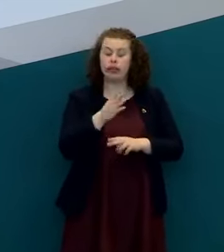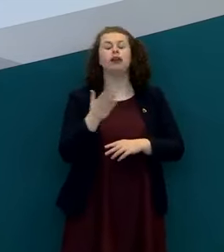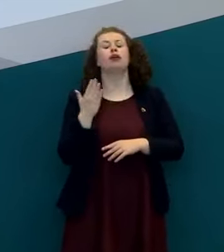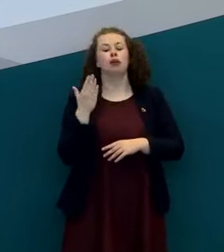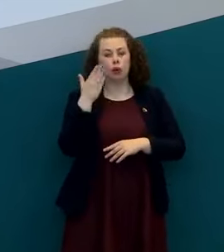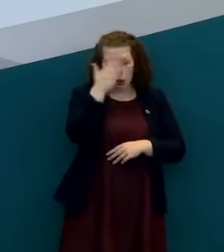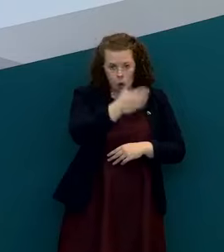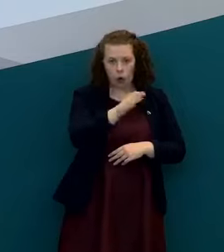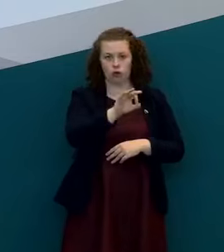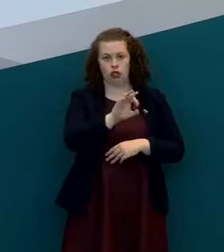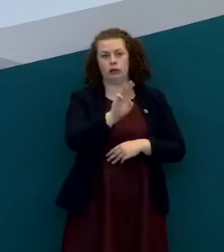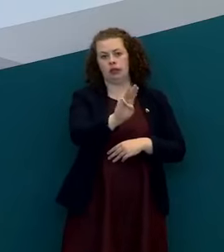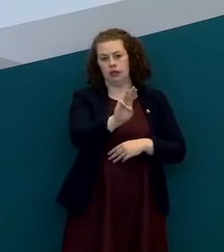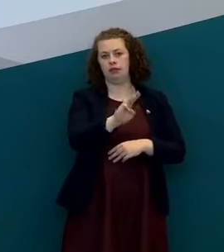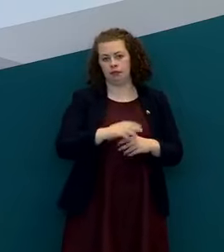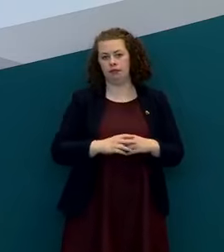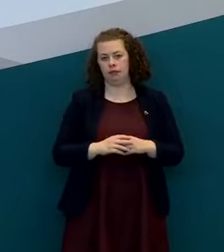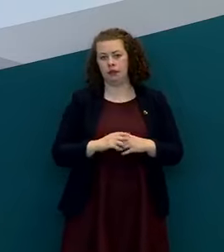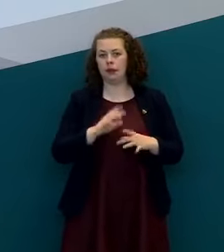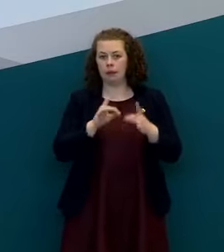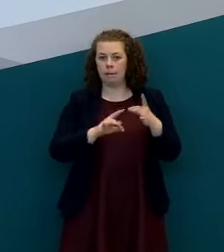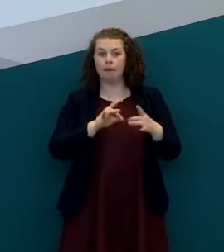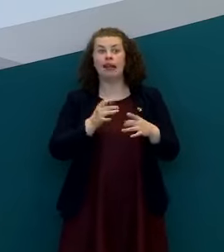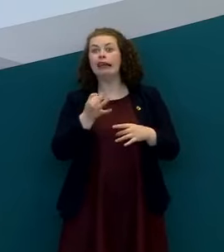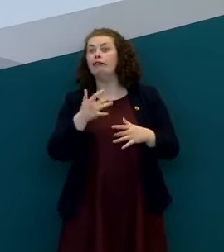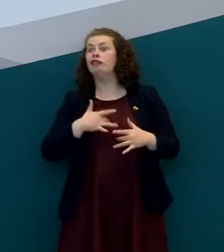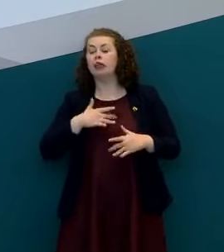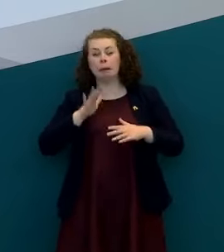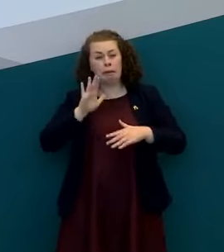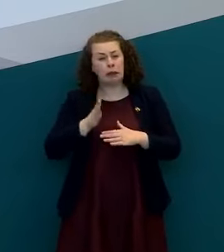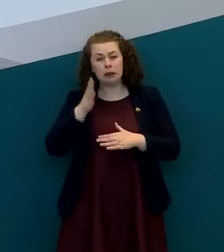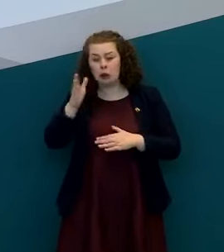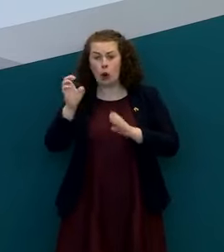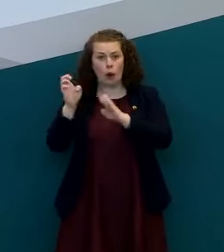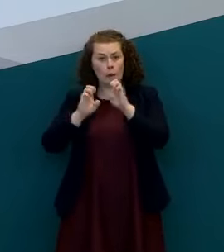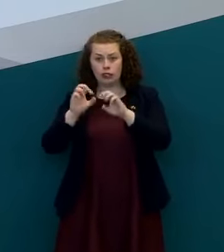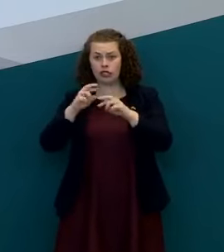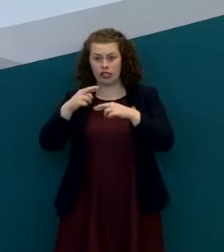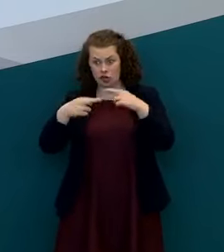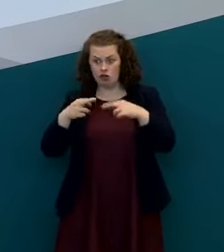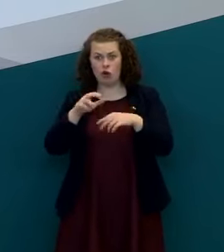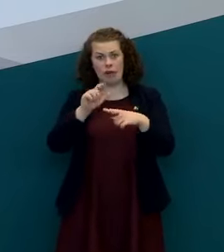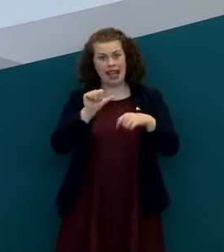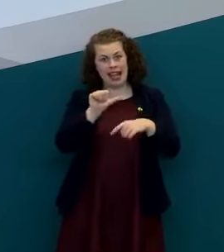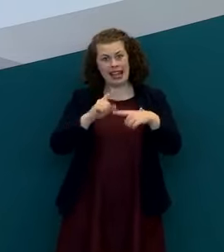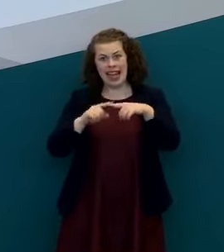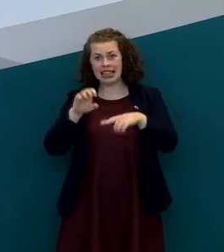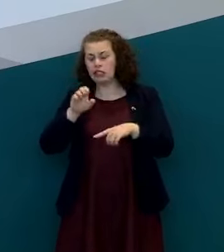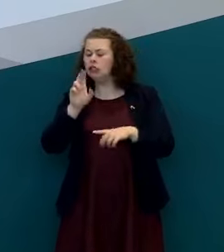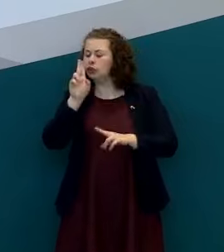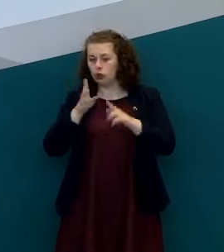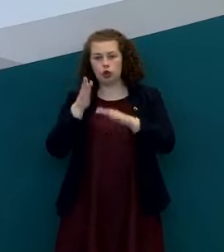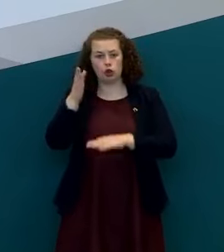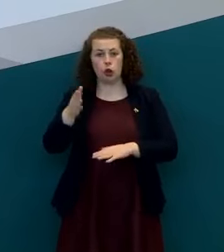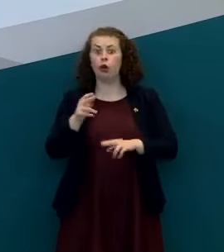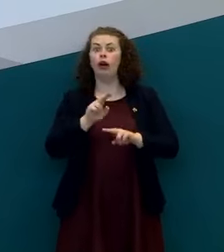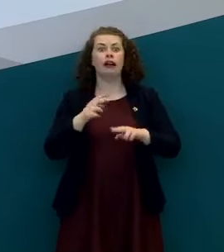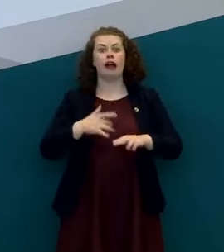gp or or to make contract with the gp or to attend an emergency department and that people shouldn't shouldn't be concerned and shouldn't avoid